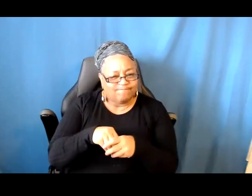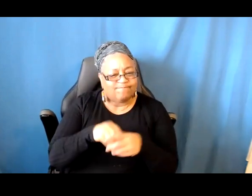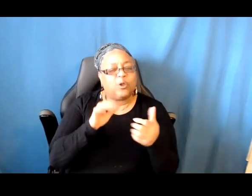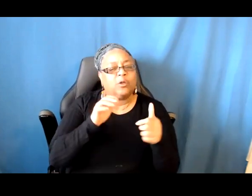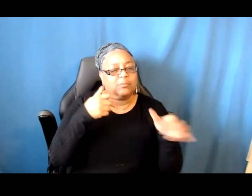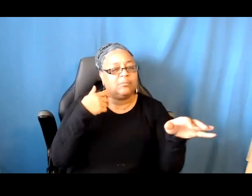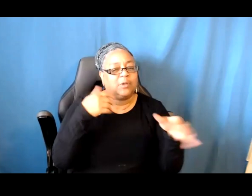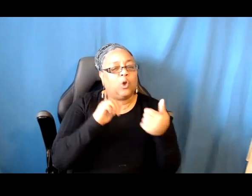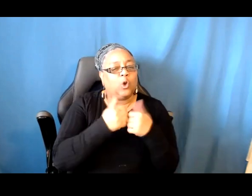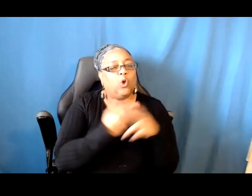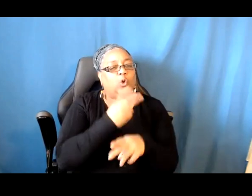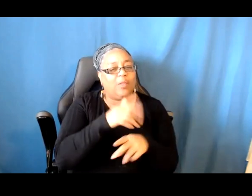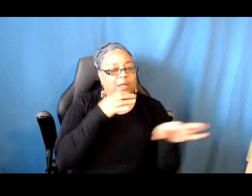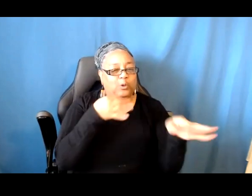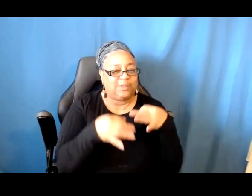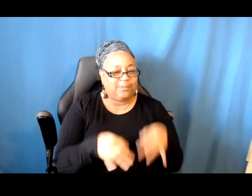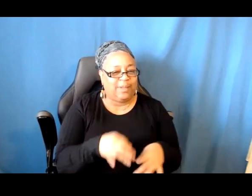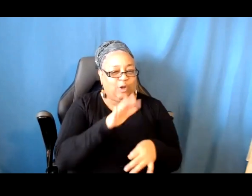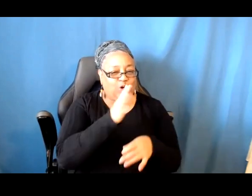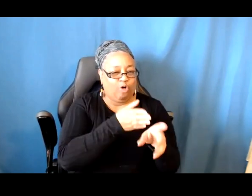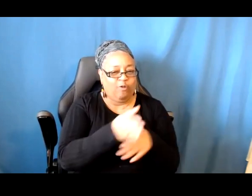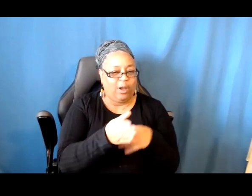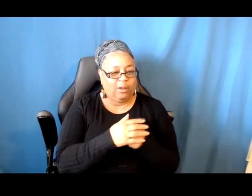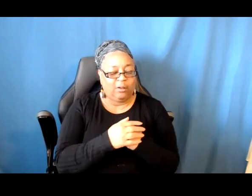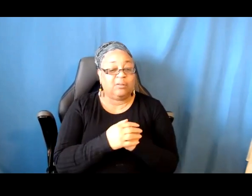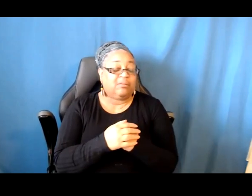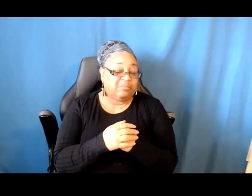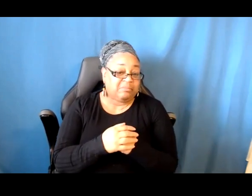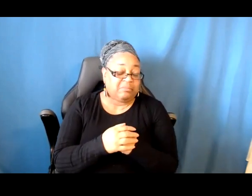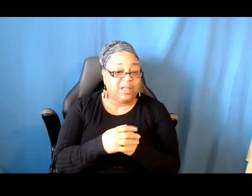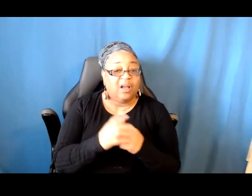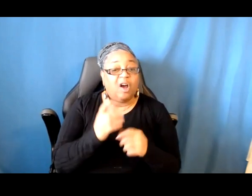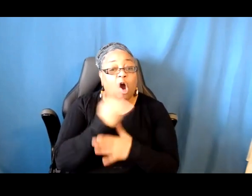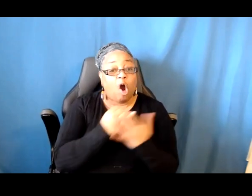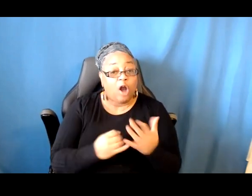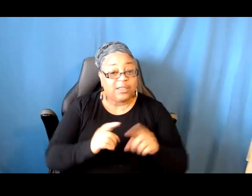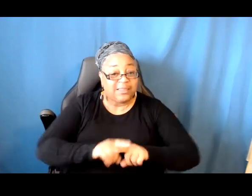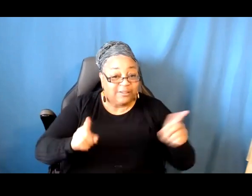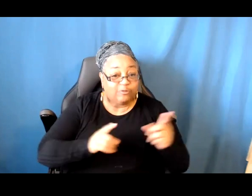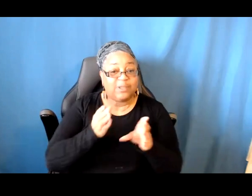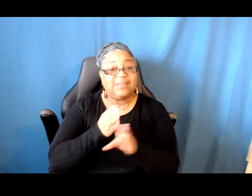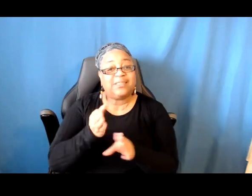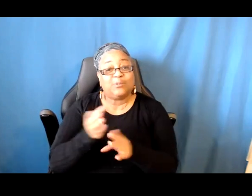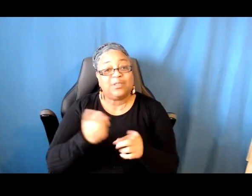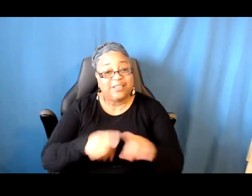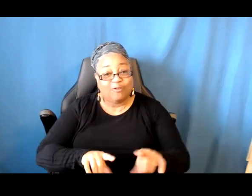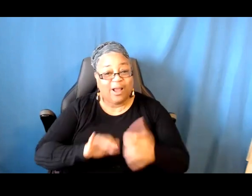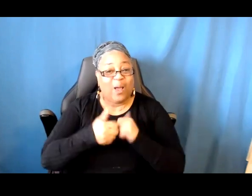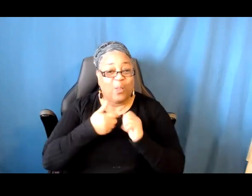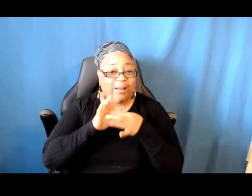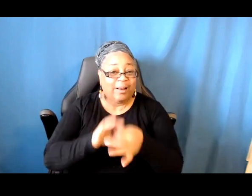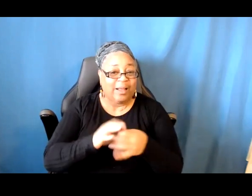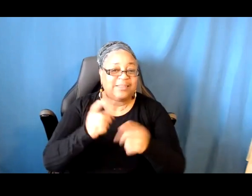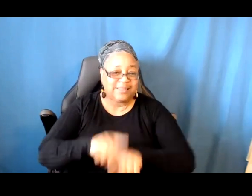really different across disciplines and they are really different across artists. So I think they're actually the best person to judge